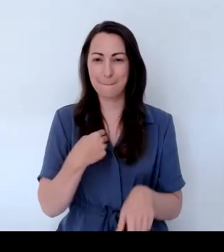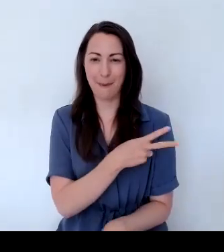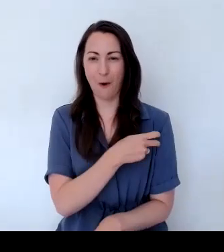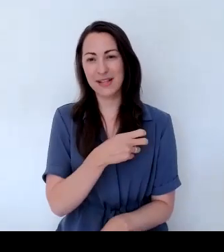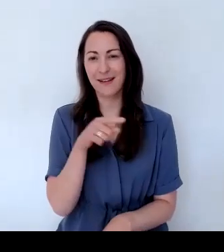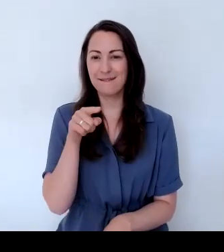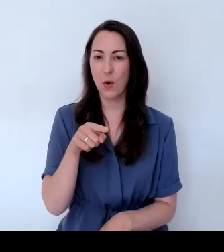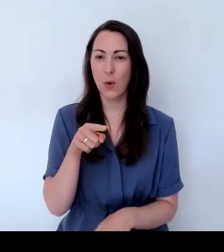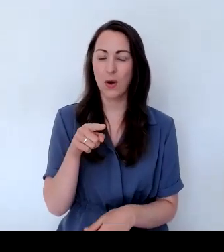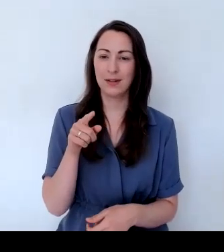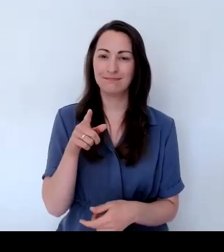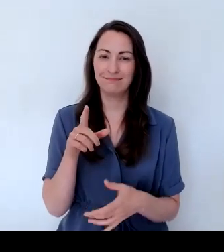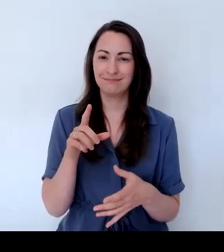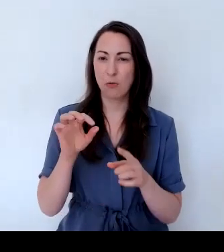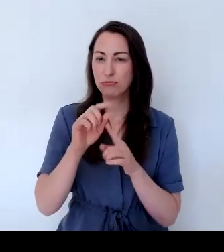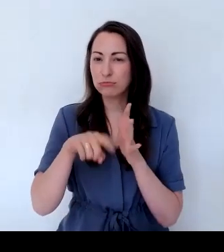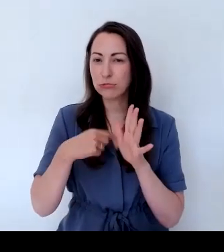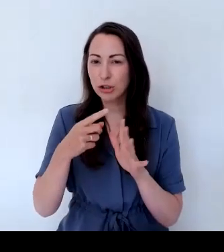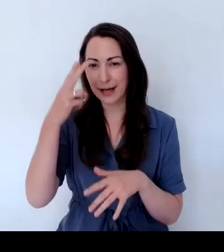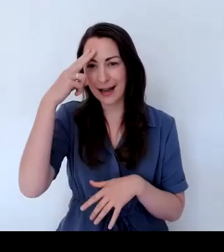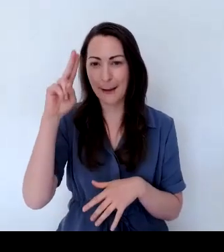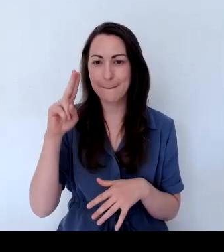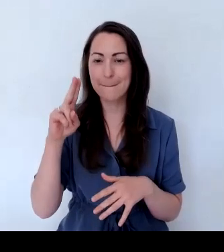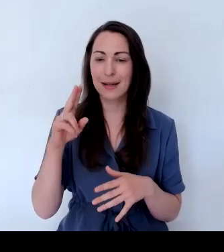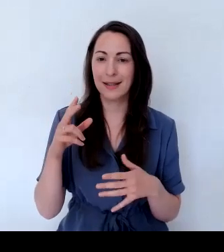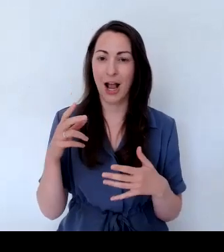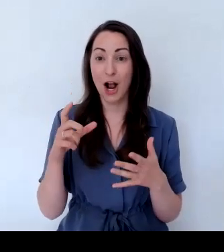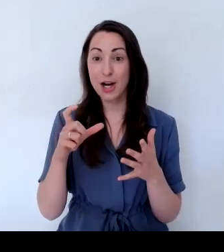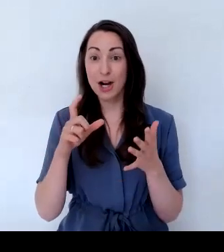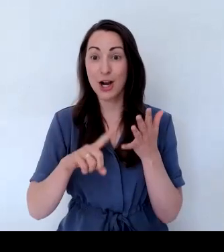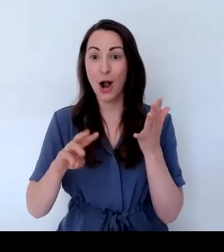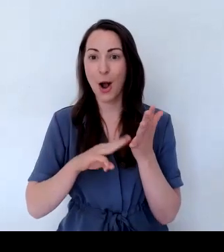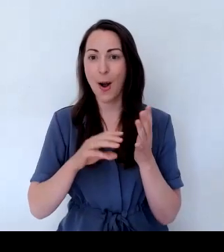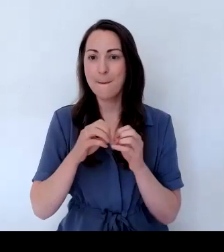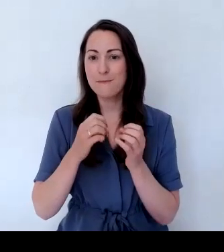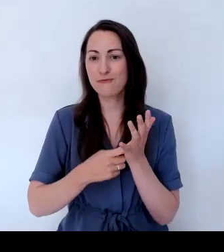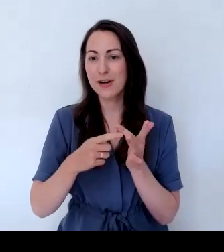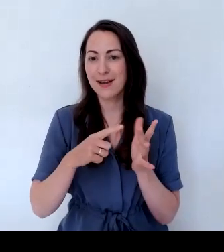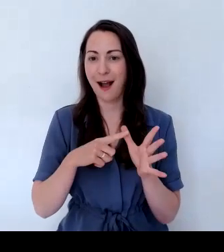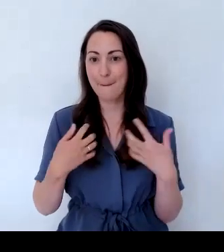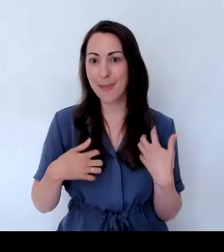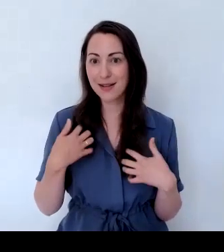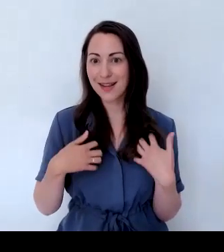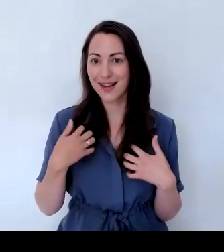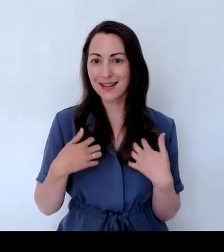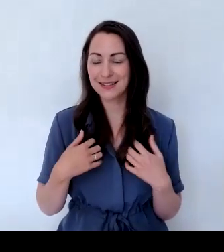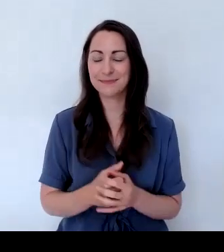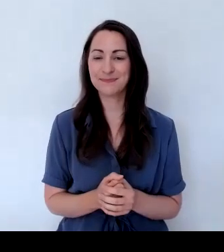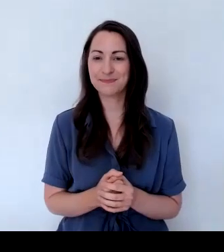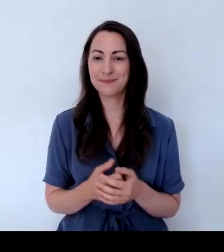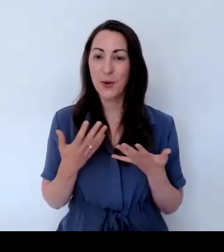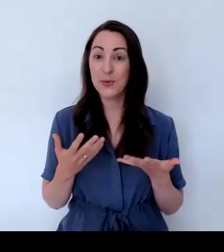Today we're going to be joined by Holly Harwood, who will be interpreting for members